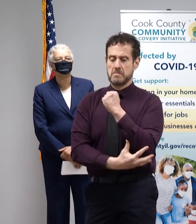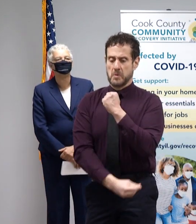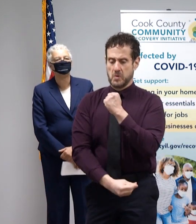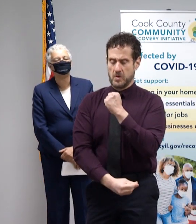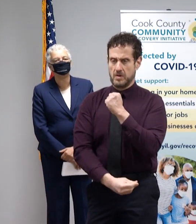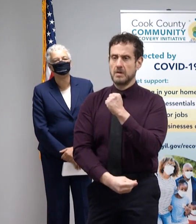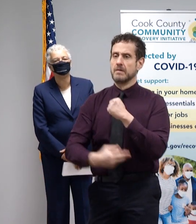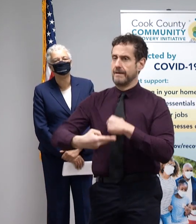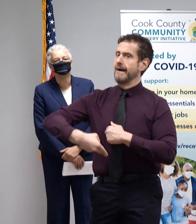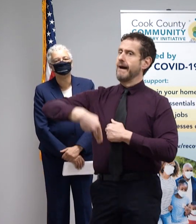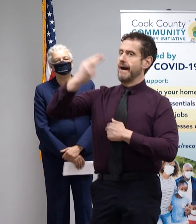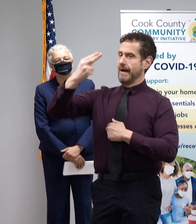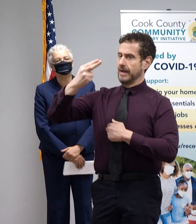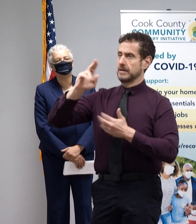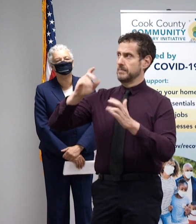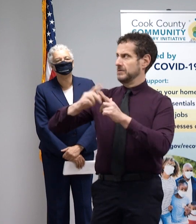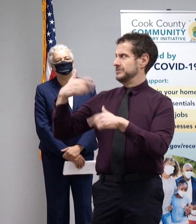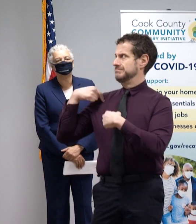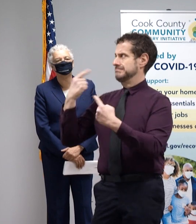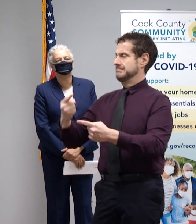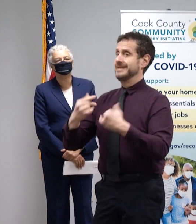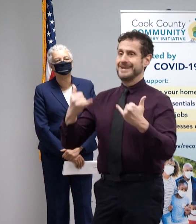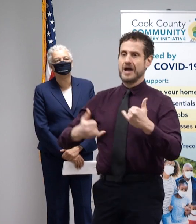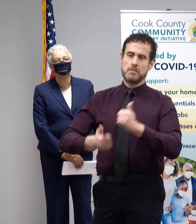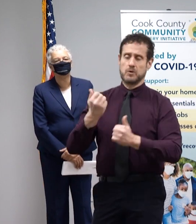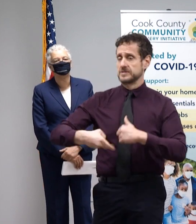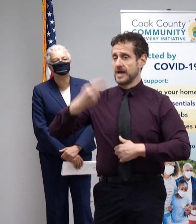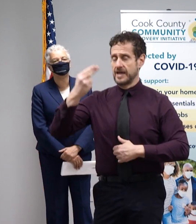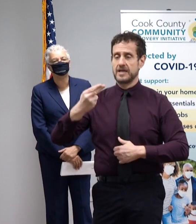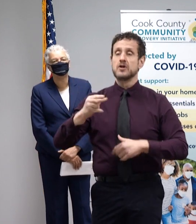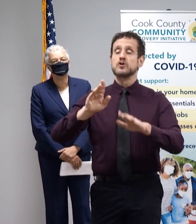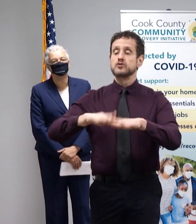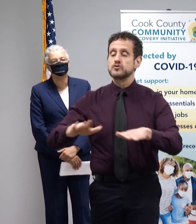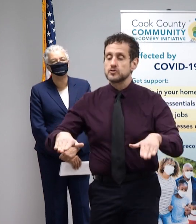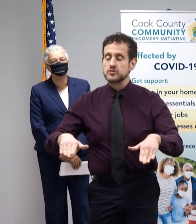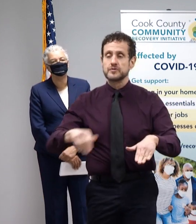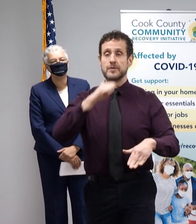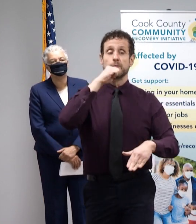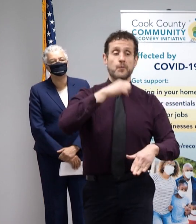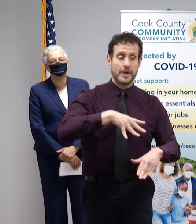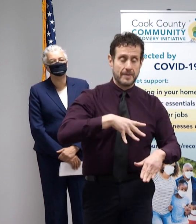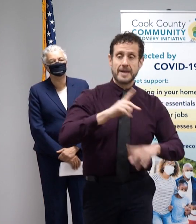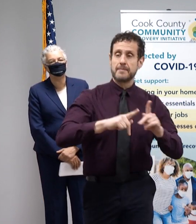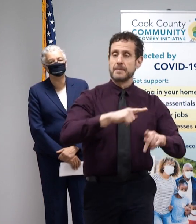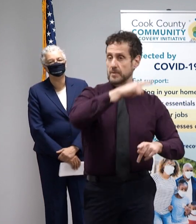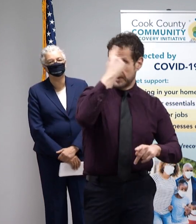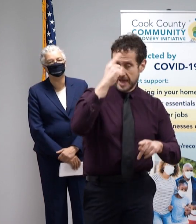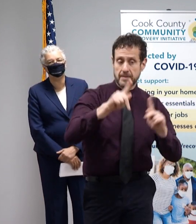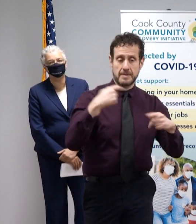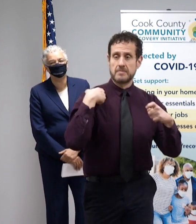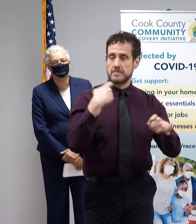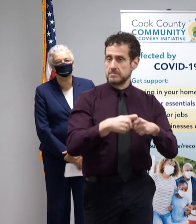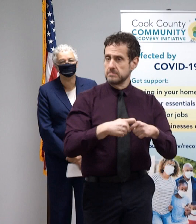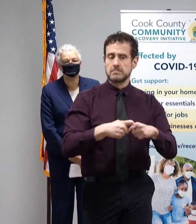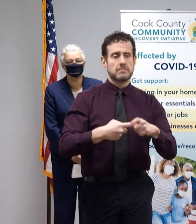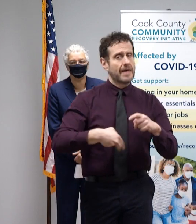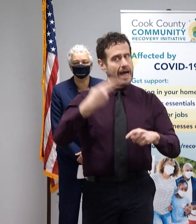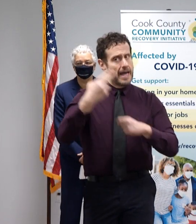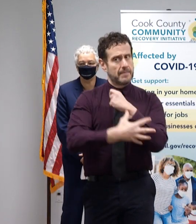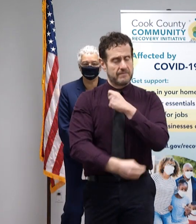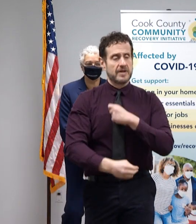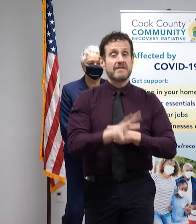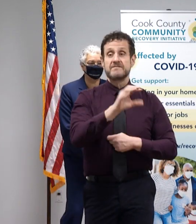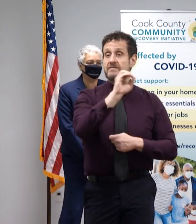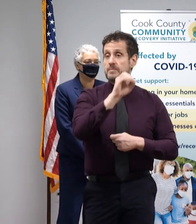Children, women, and people of color have the highest rates with 50 percent of black and Latino families affected.